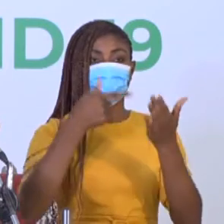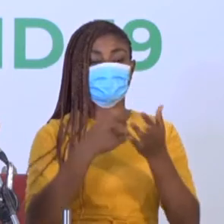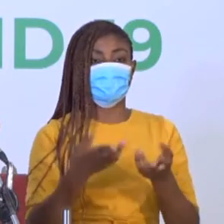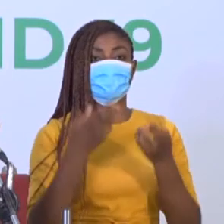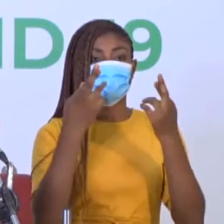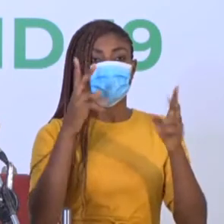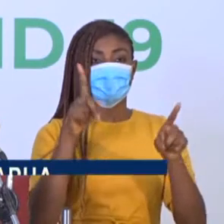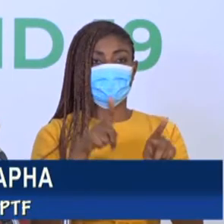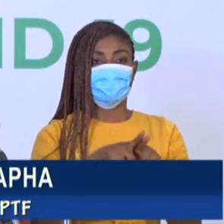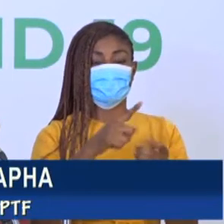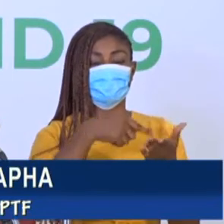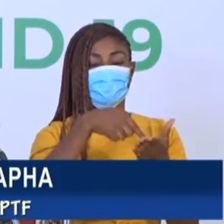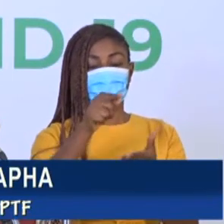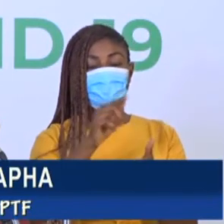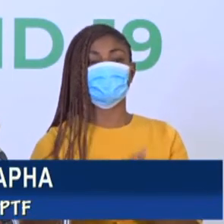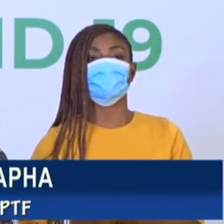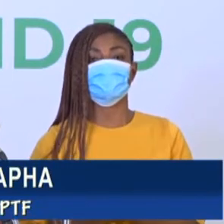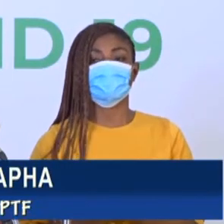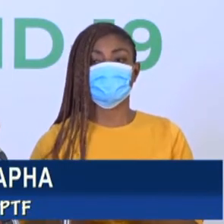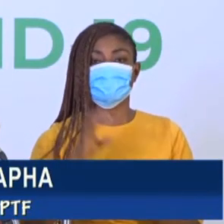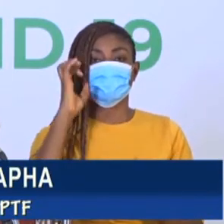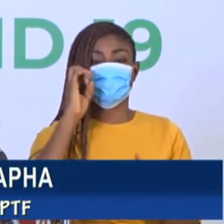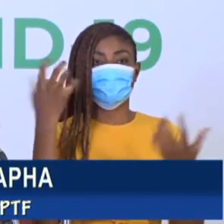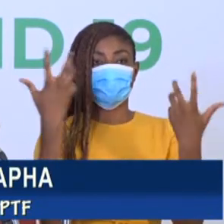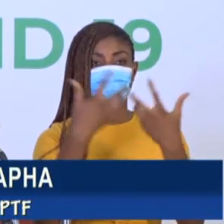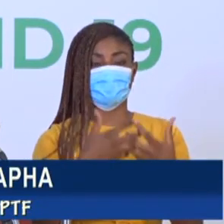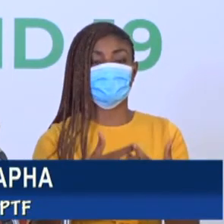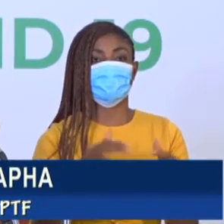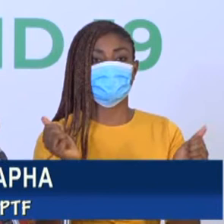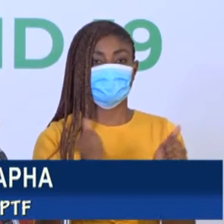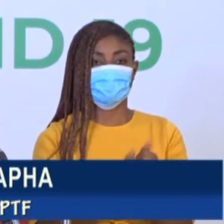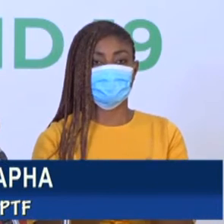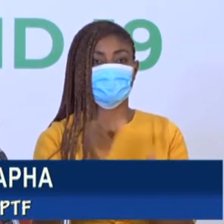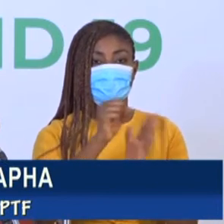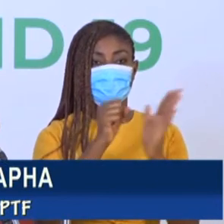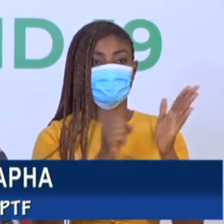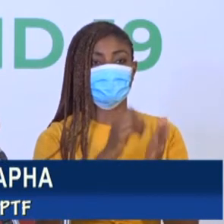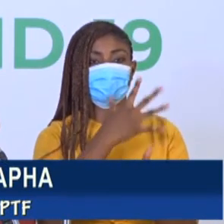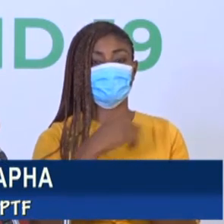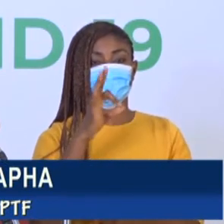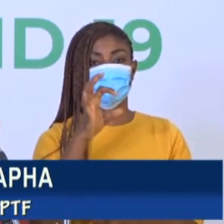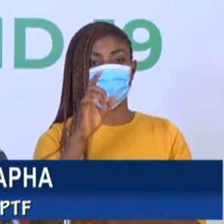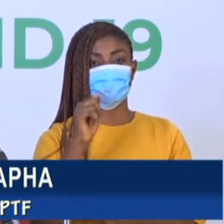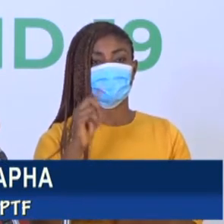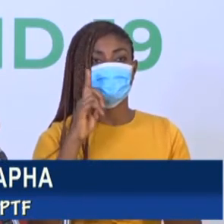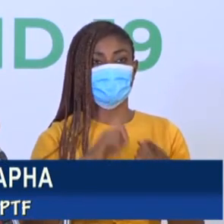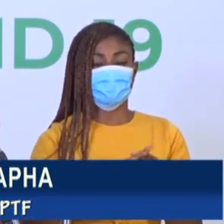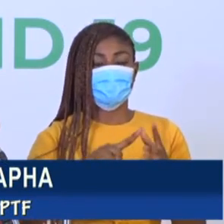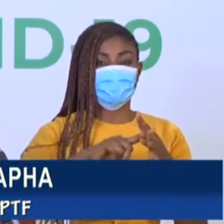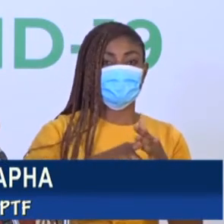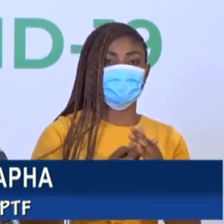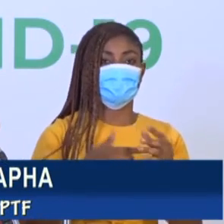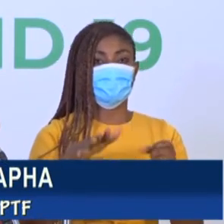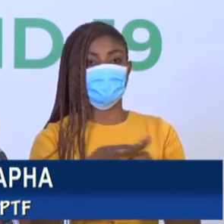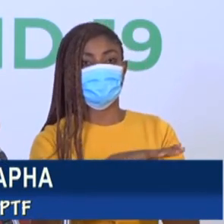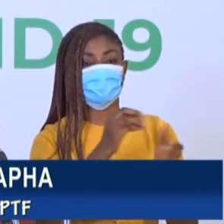as authorised the PTF to engage with states and the FCT to assume full